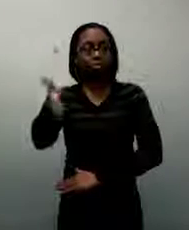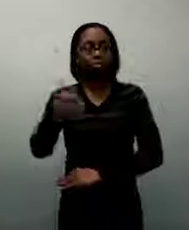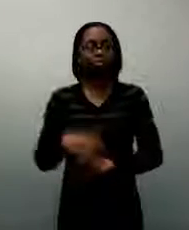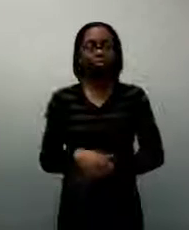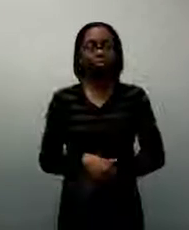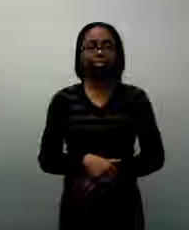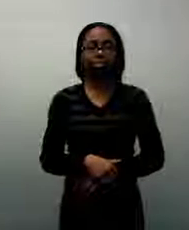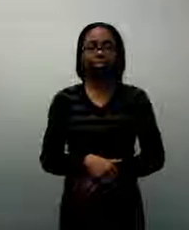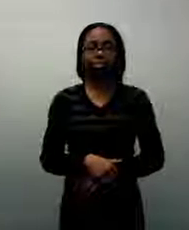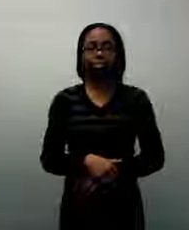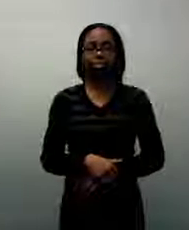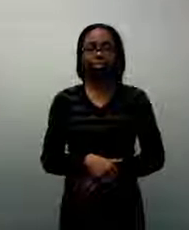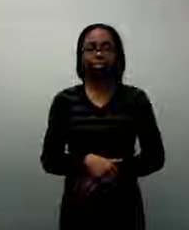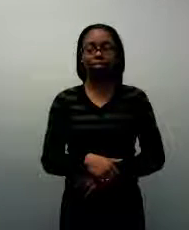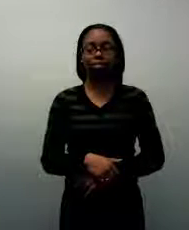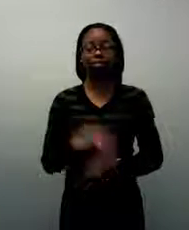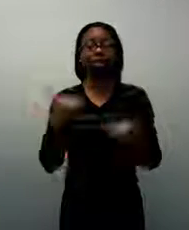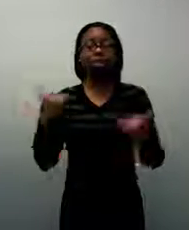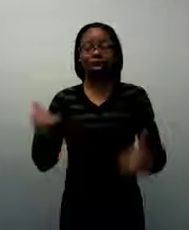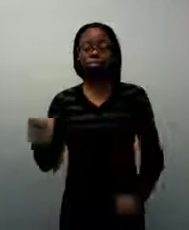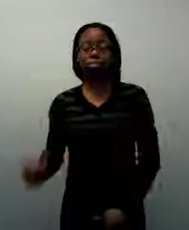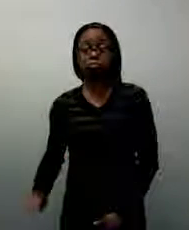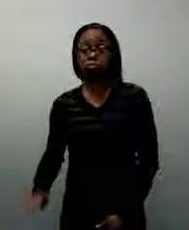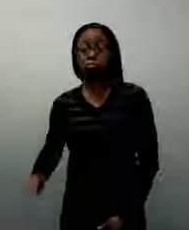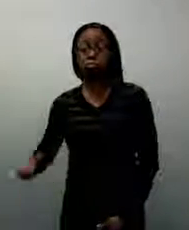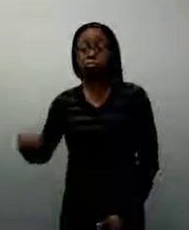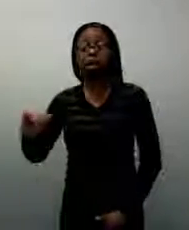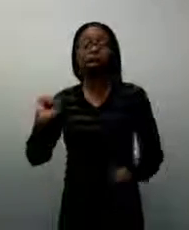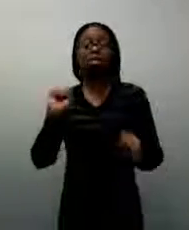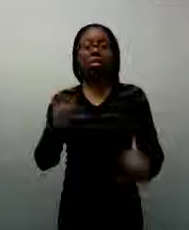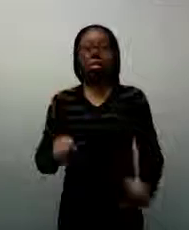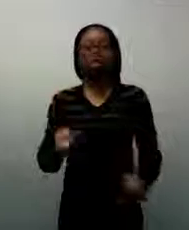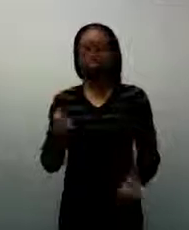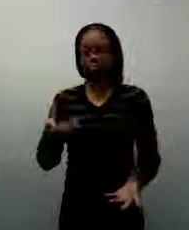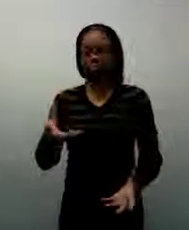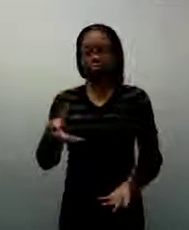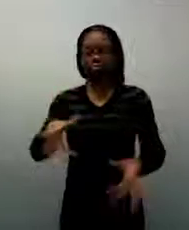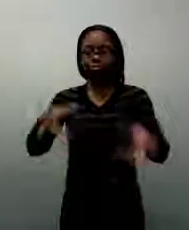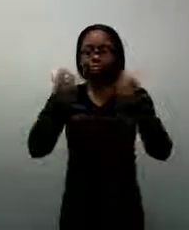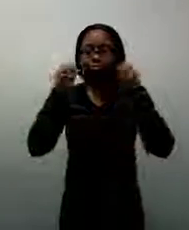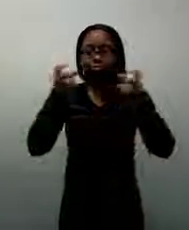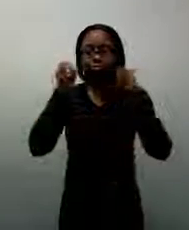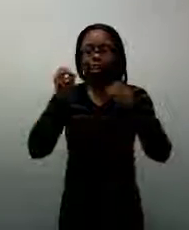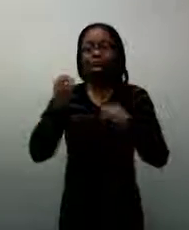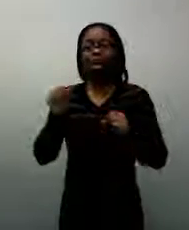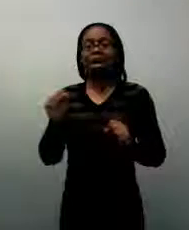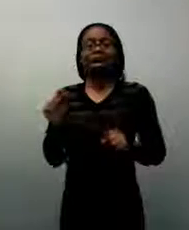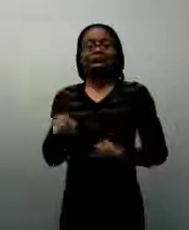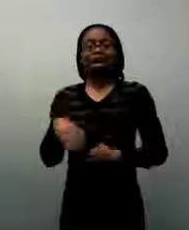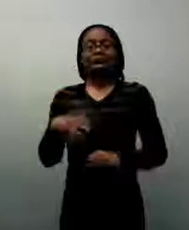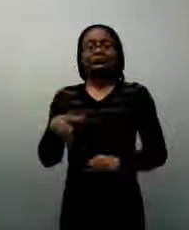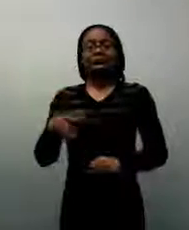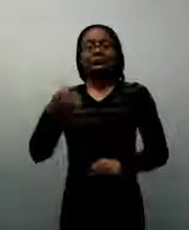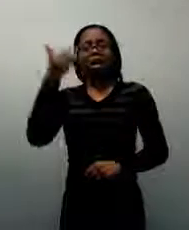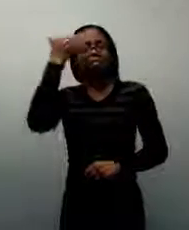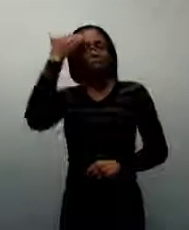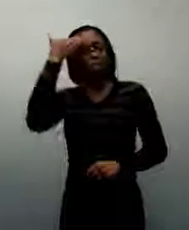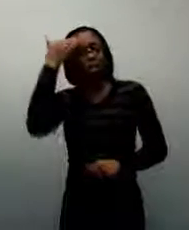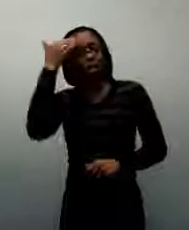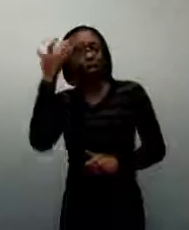As they're a little bit older and they can grasp things in their own hands, around two months they usually can do that. And if